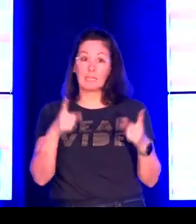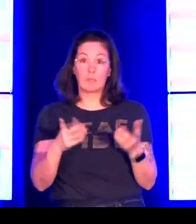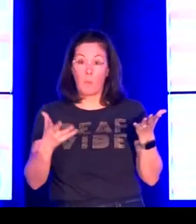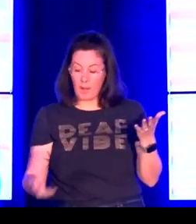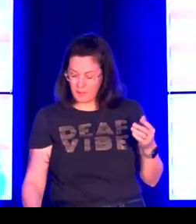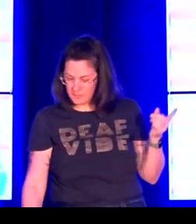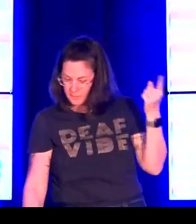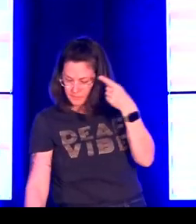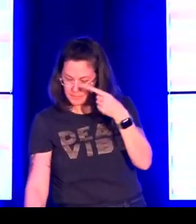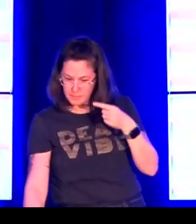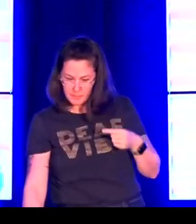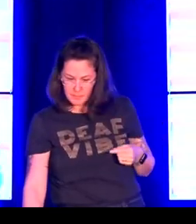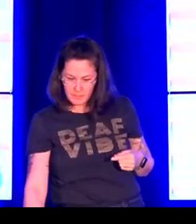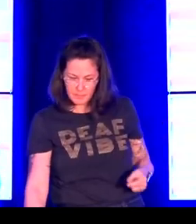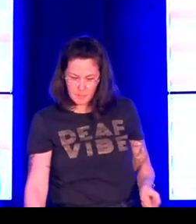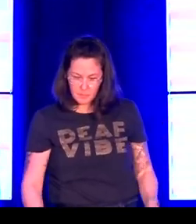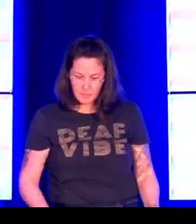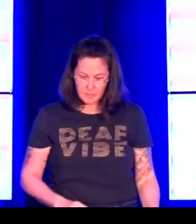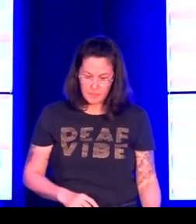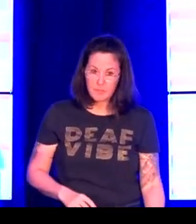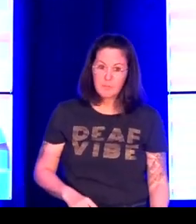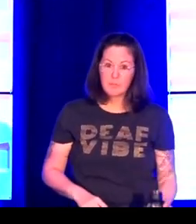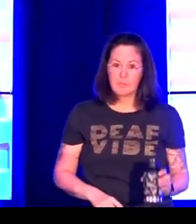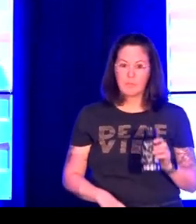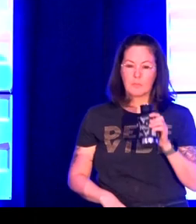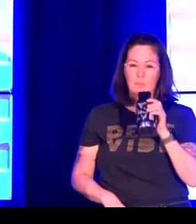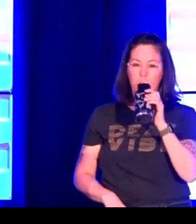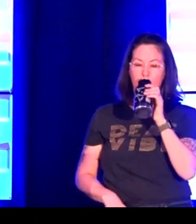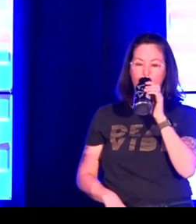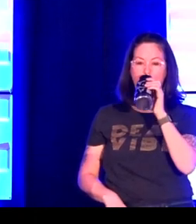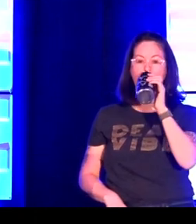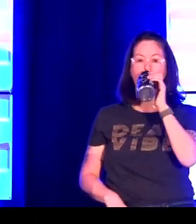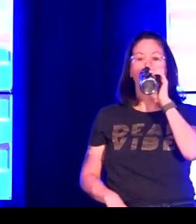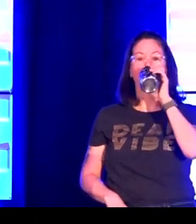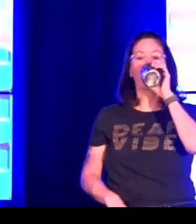am referring to but if you were to gloss this here are some options